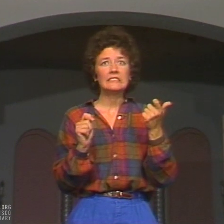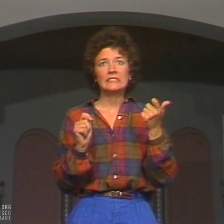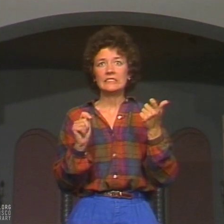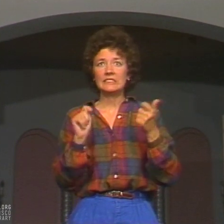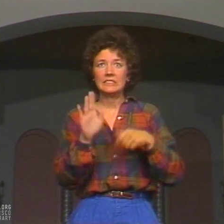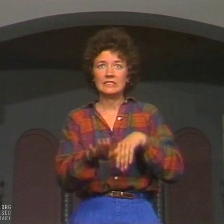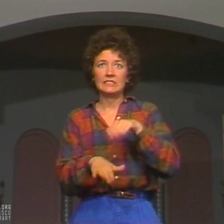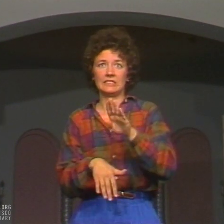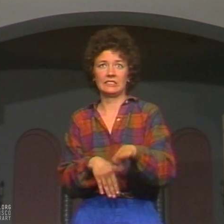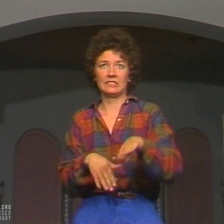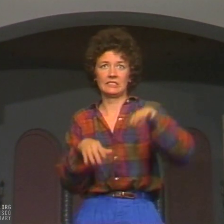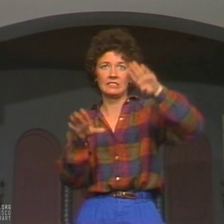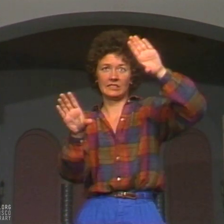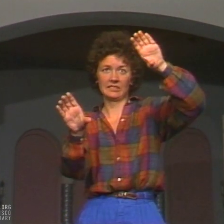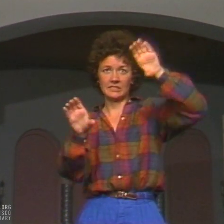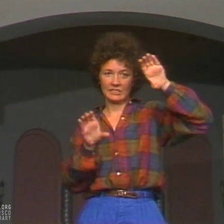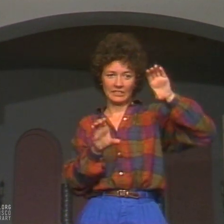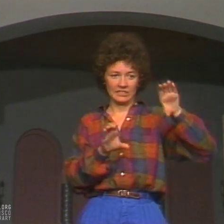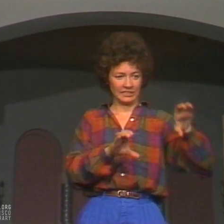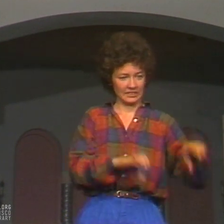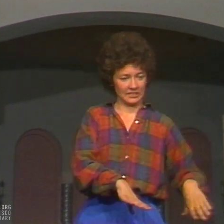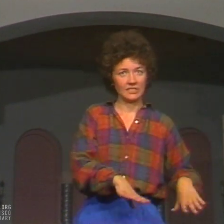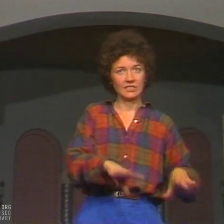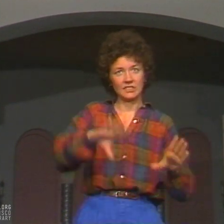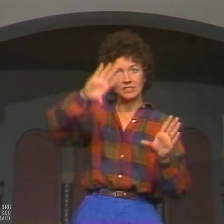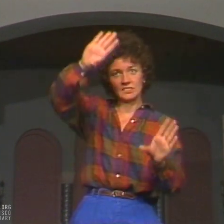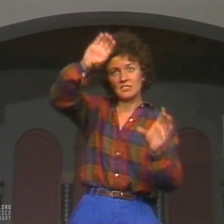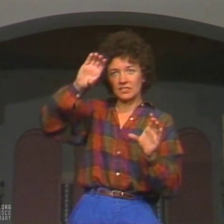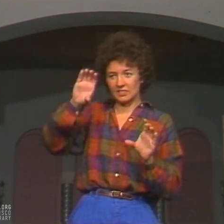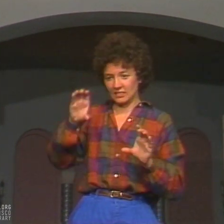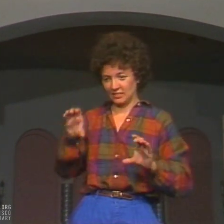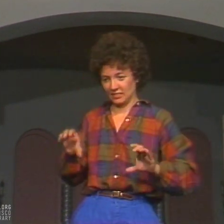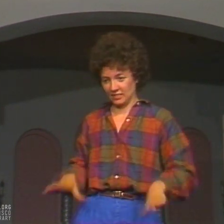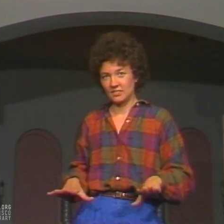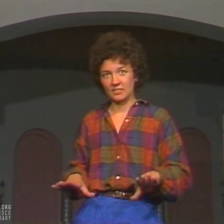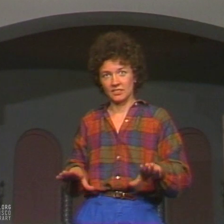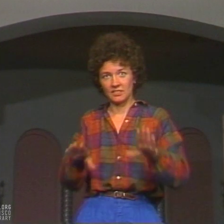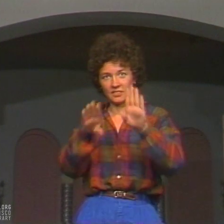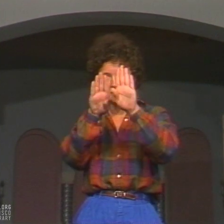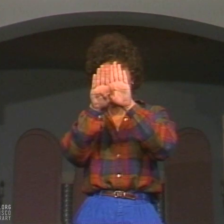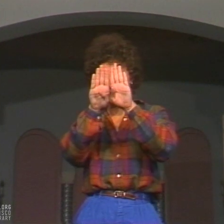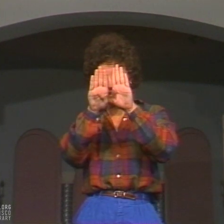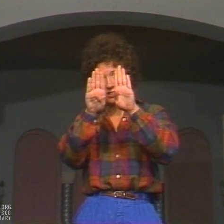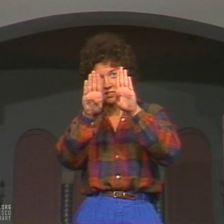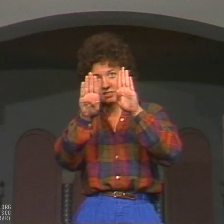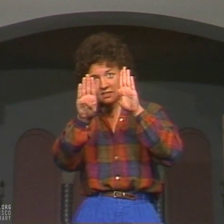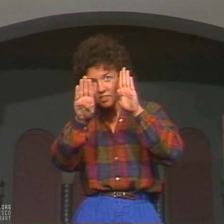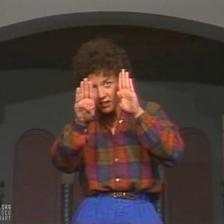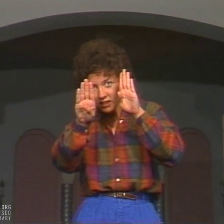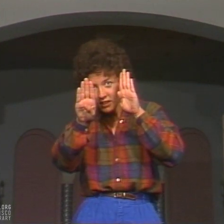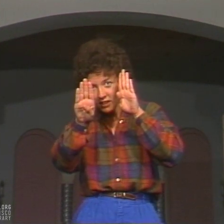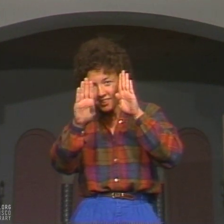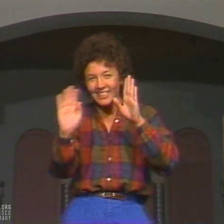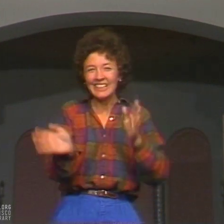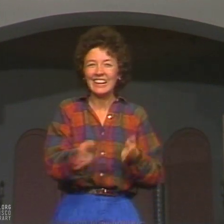just want to see. So step by step, we succumb our silent agreement undone.